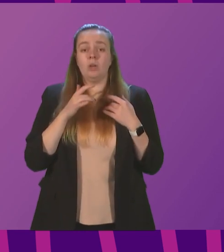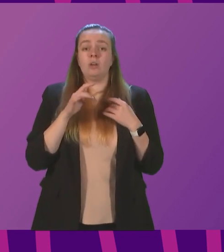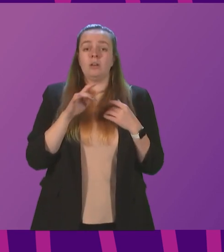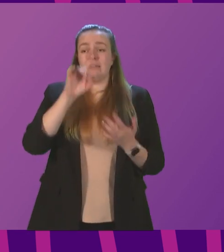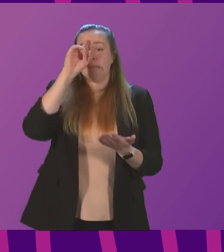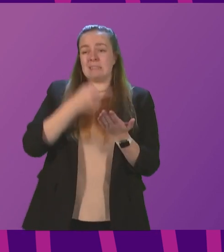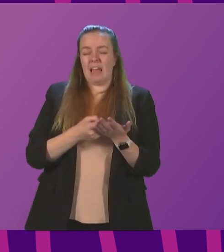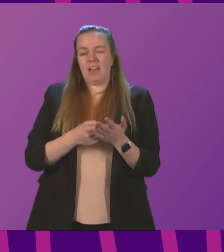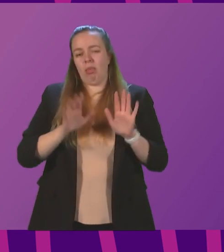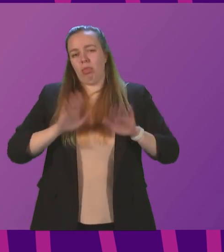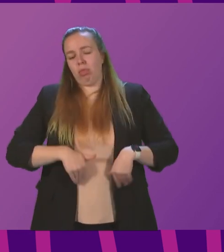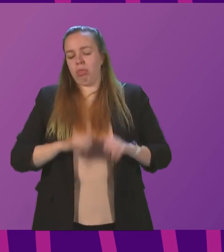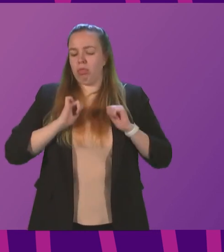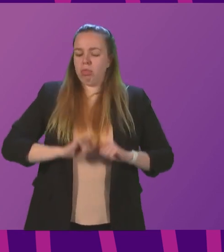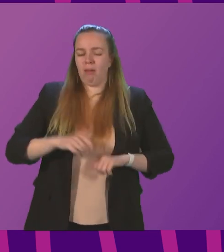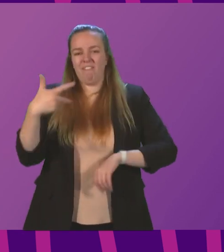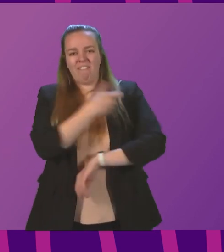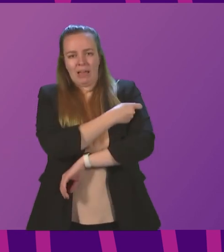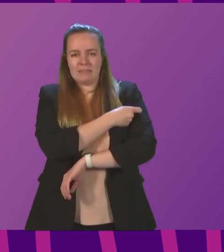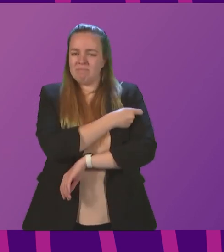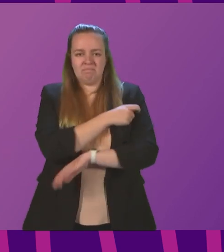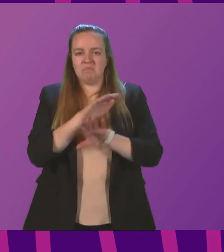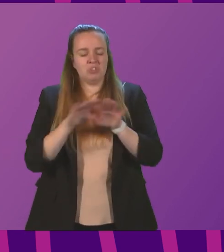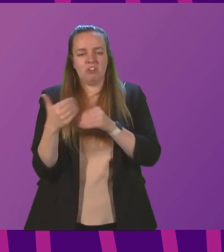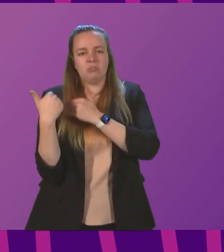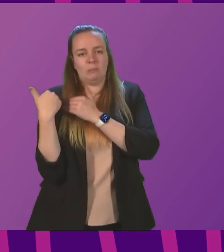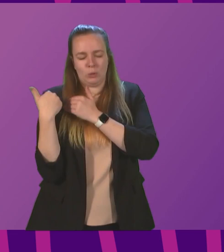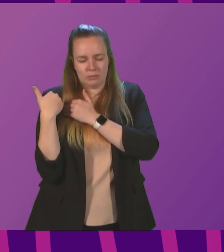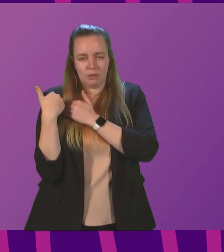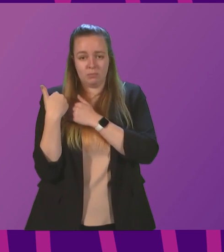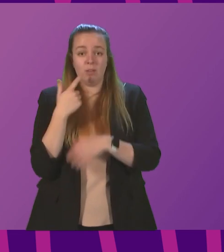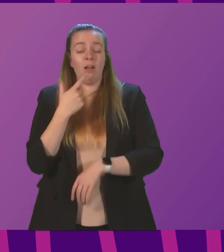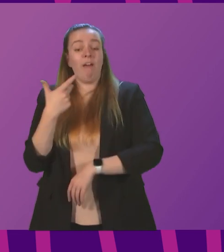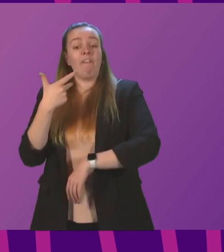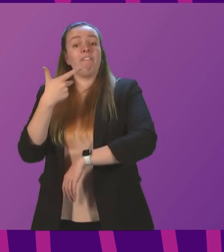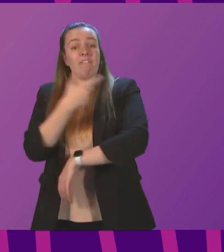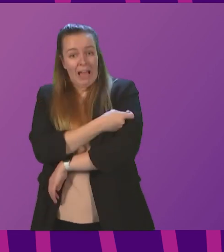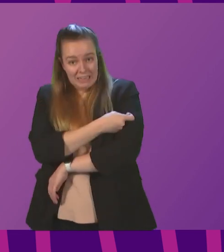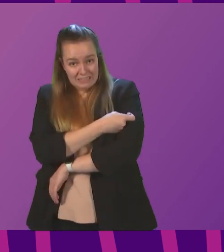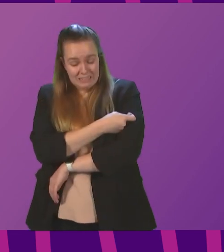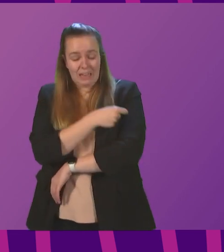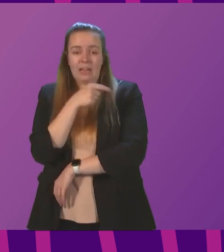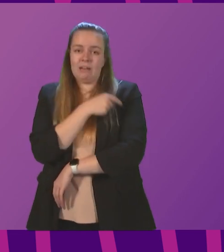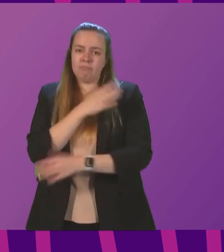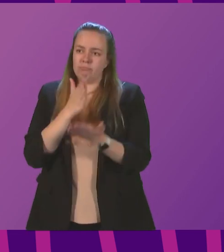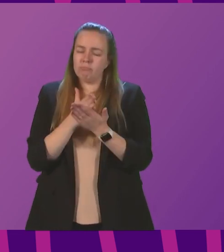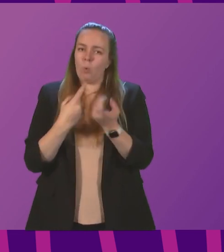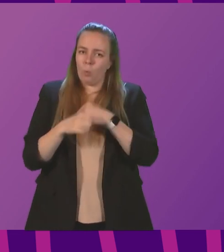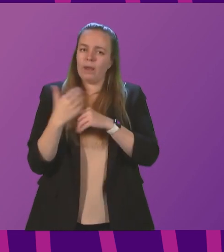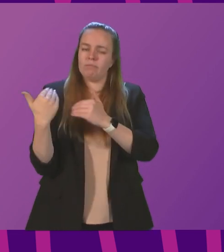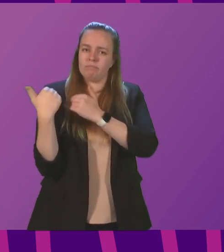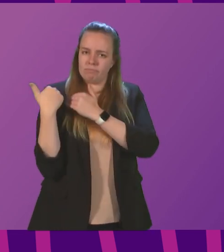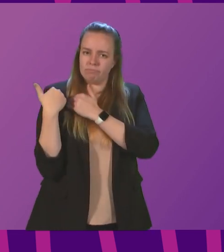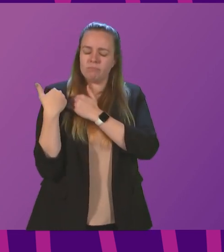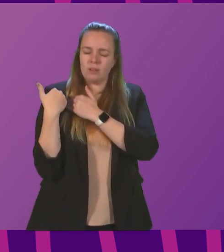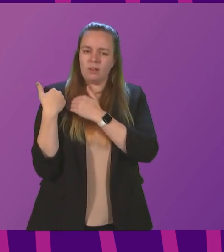reason not to be vaccinated is deeply irresponsible. Getting vaccinated, on the other hand, is a civic duty and it